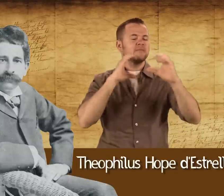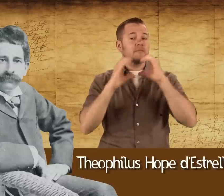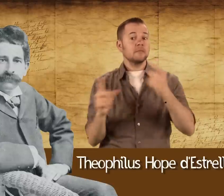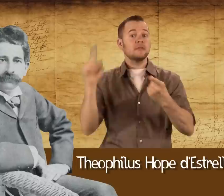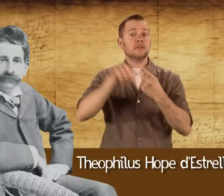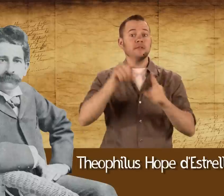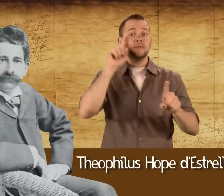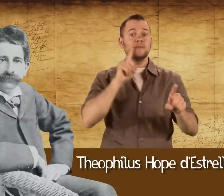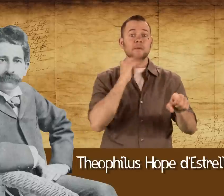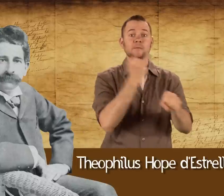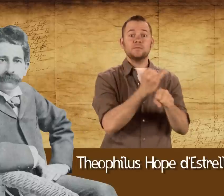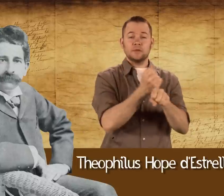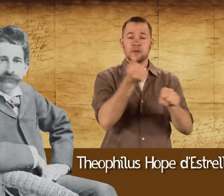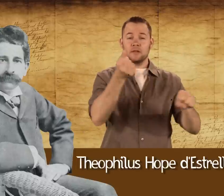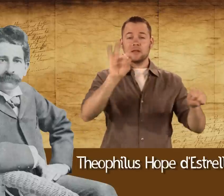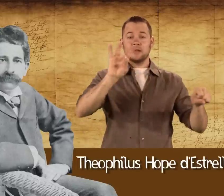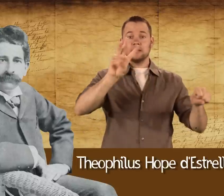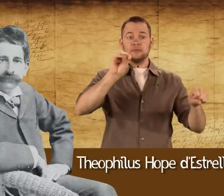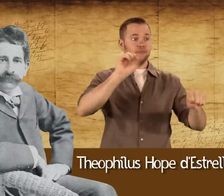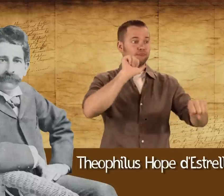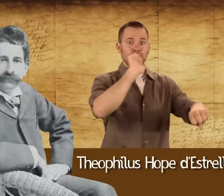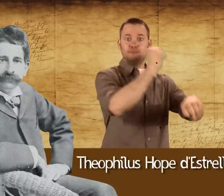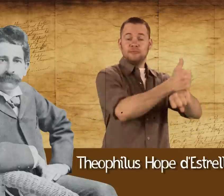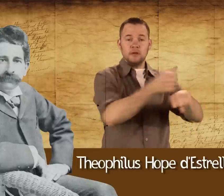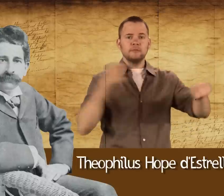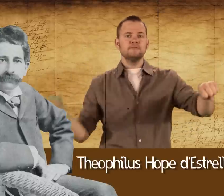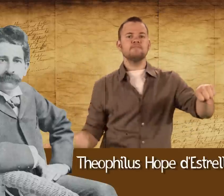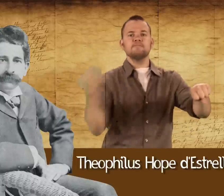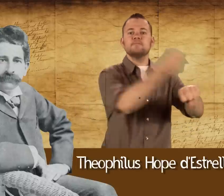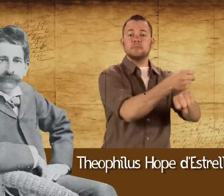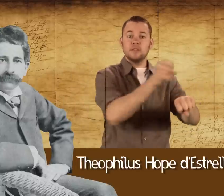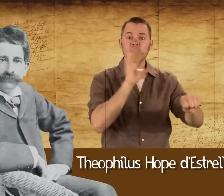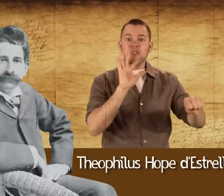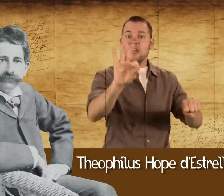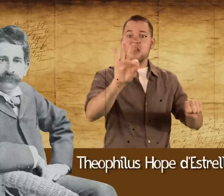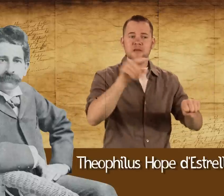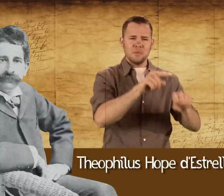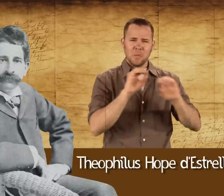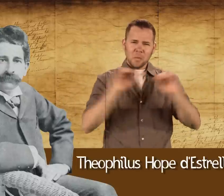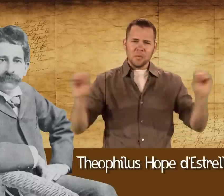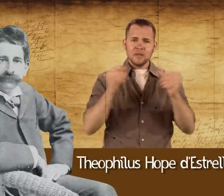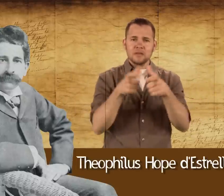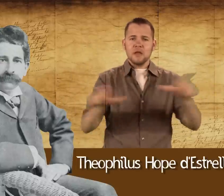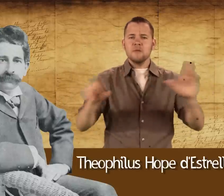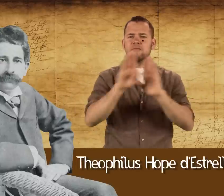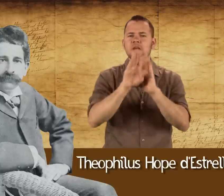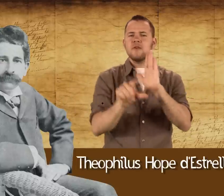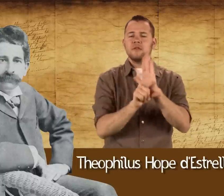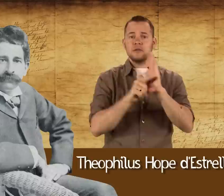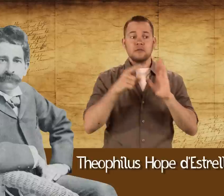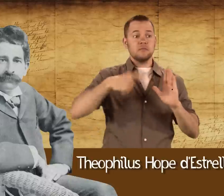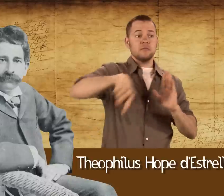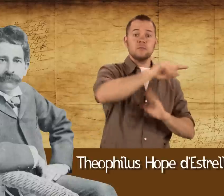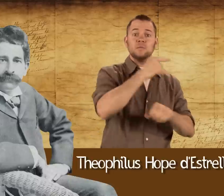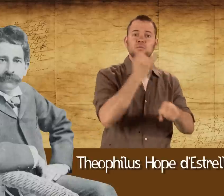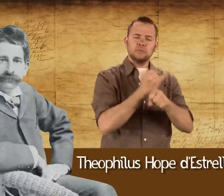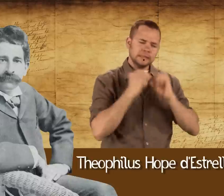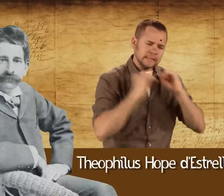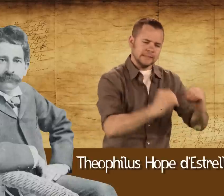He moved to Deaf school in 1960, he was 9, with no background in communication.